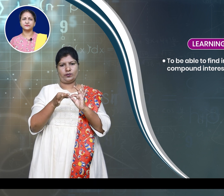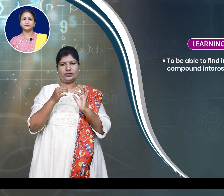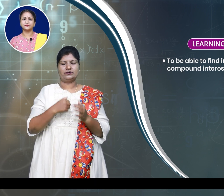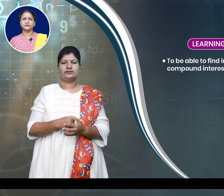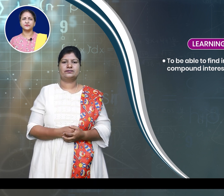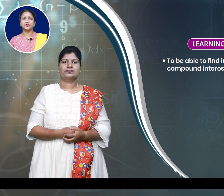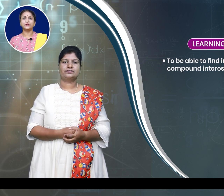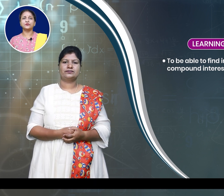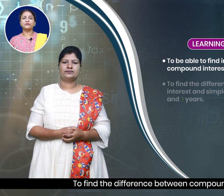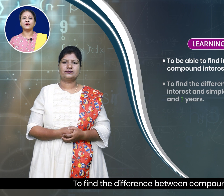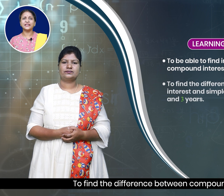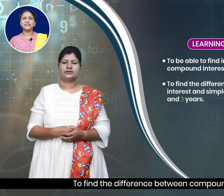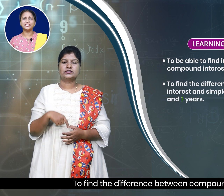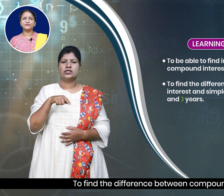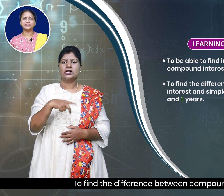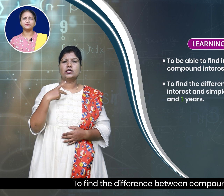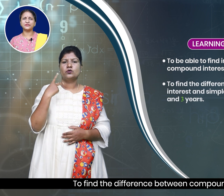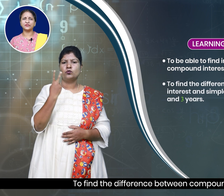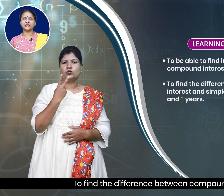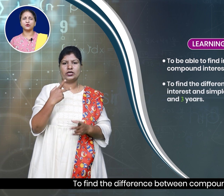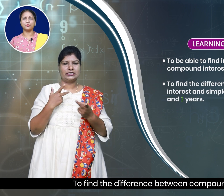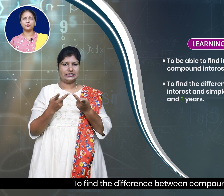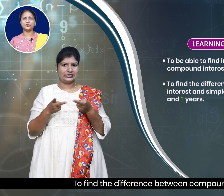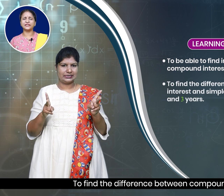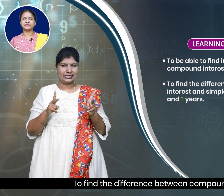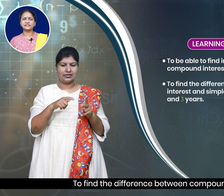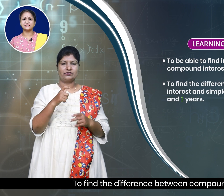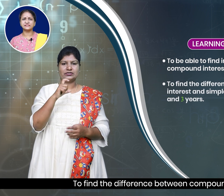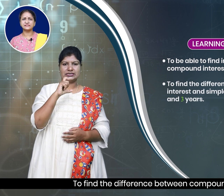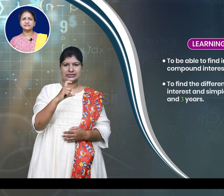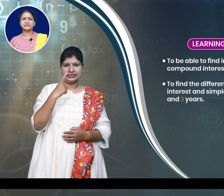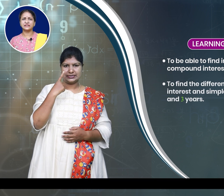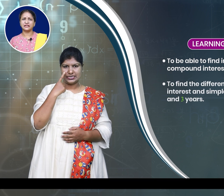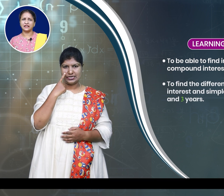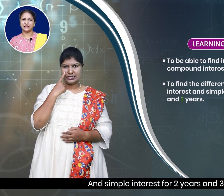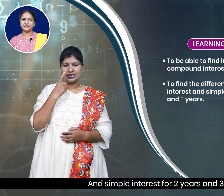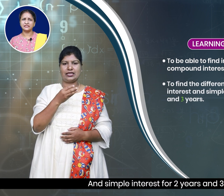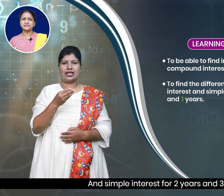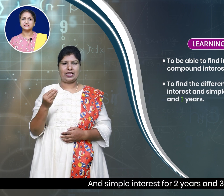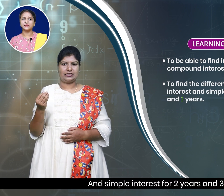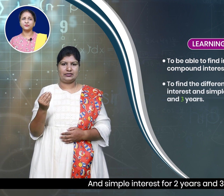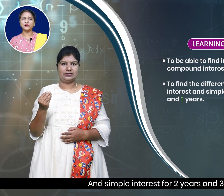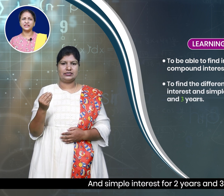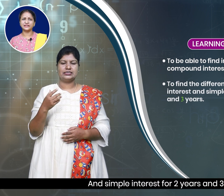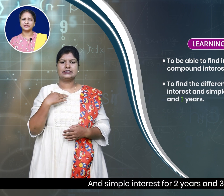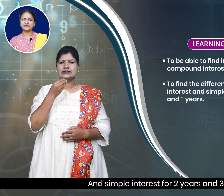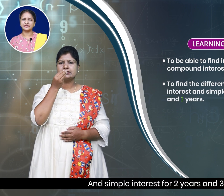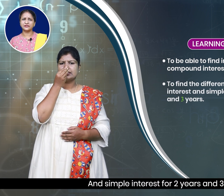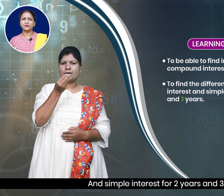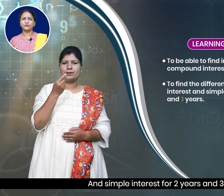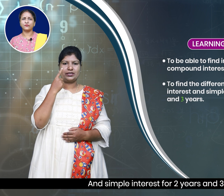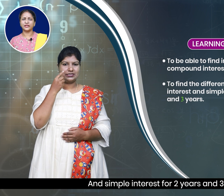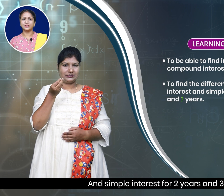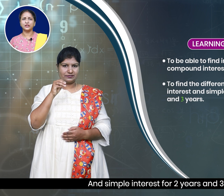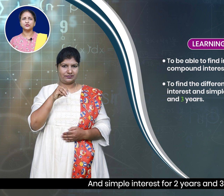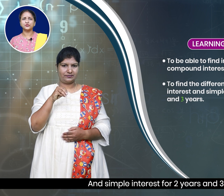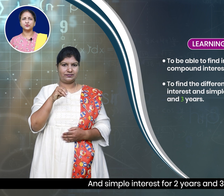To find the difference between compound interest and simple interest for 2